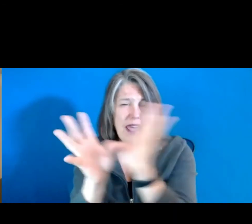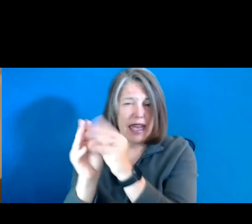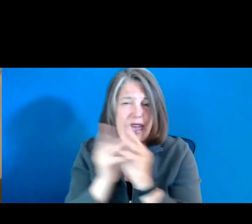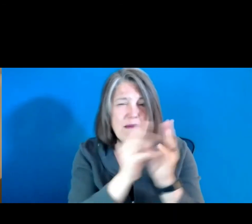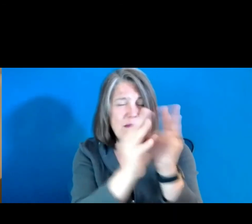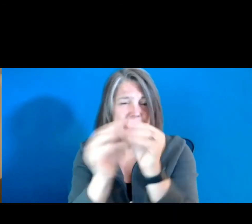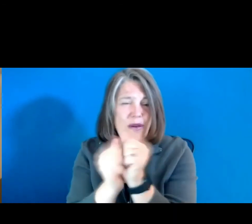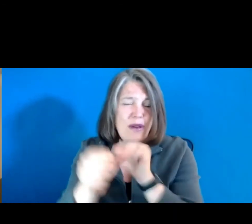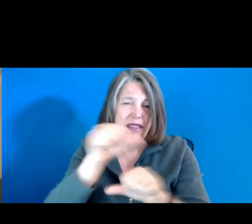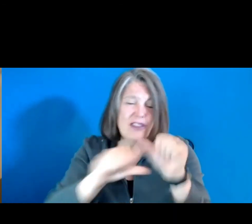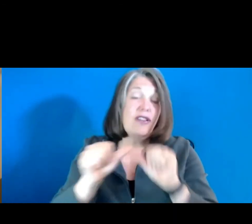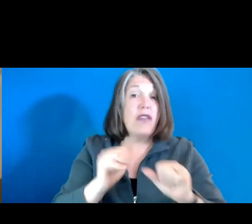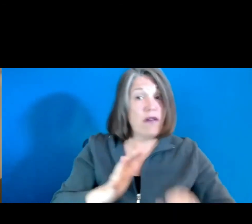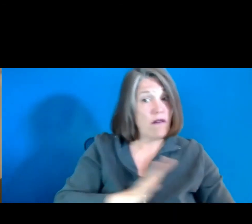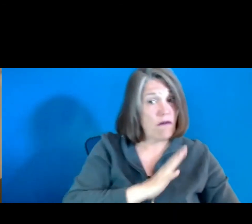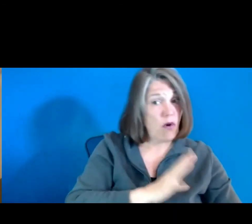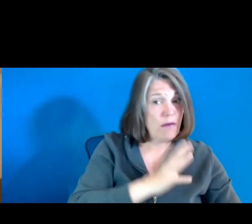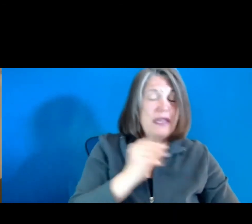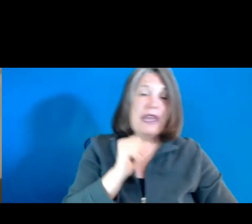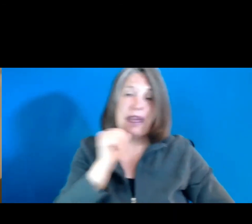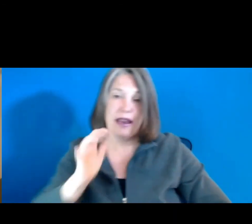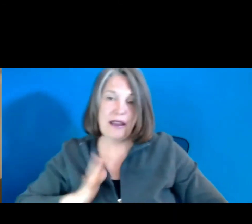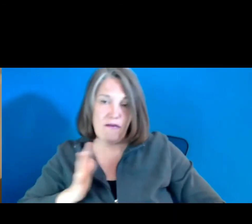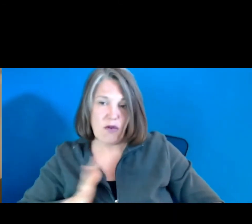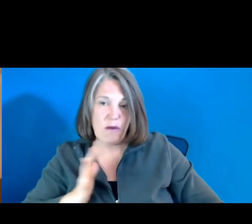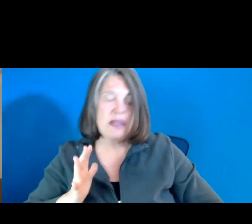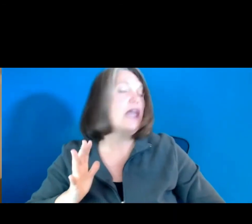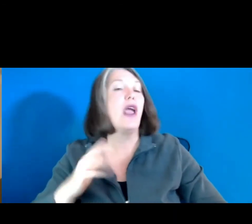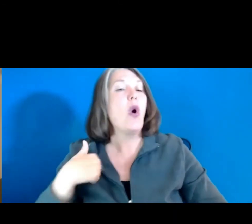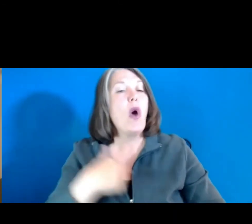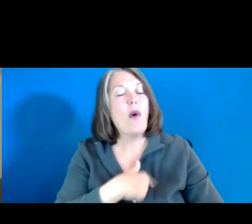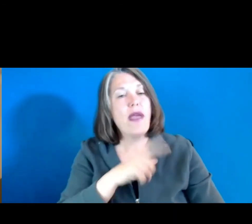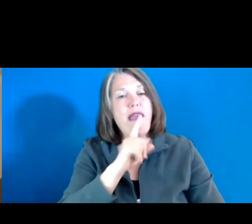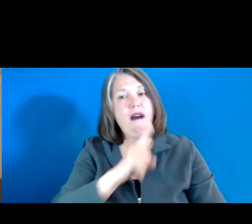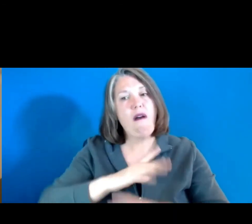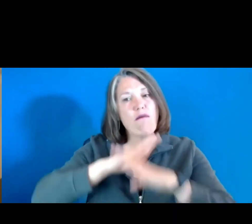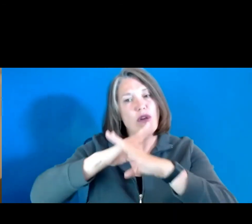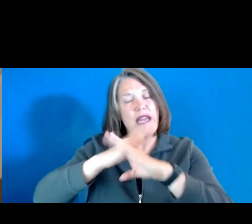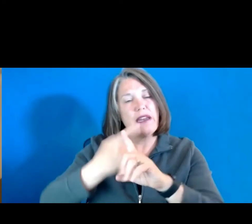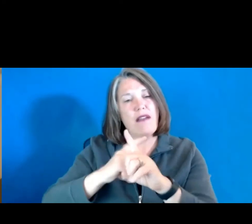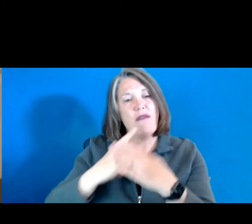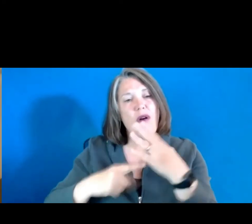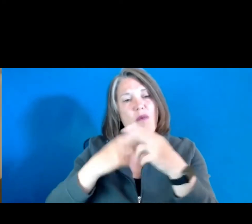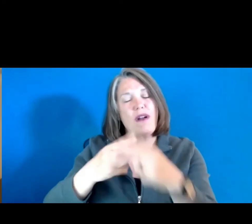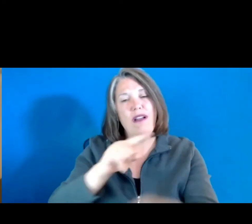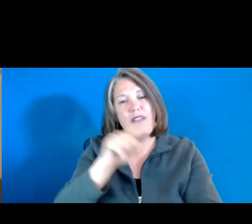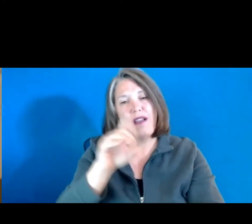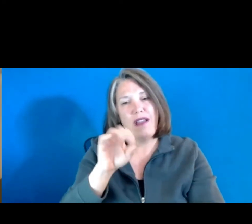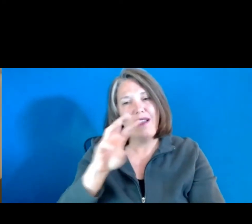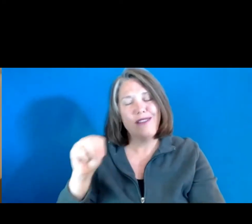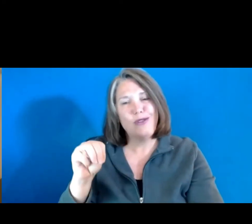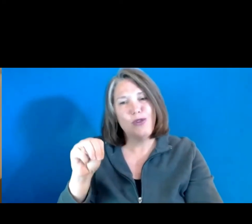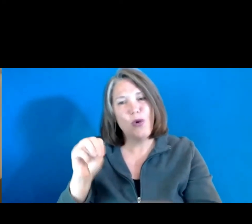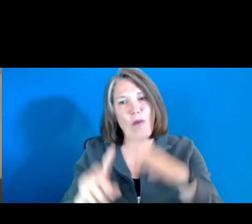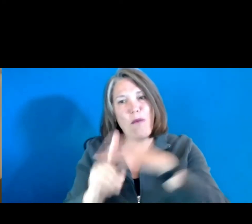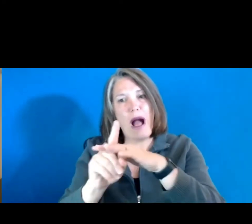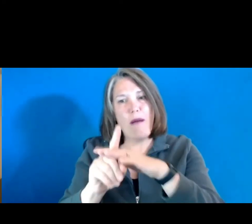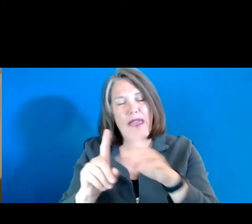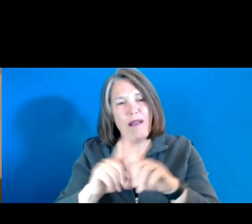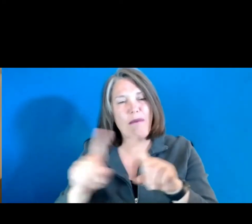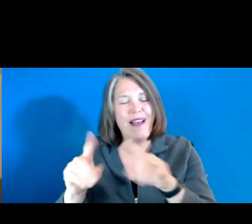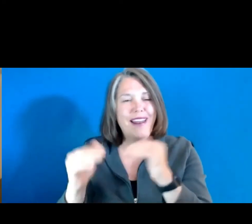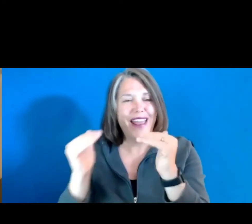formally and informally, where we are protected from what's called Zoom bombing, but there's the equal